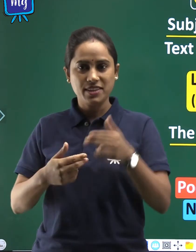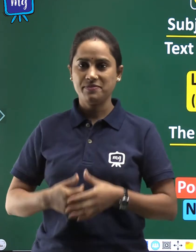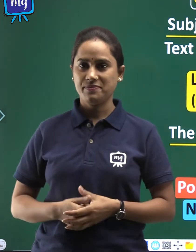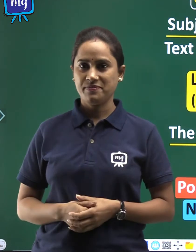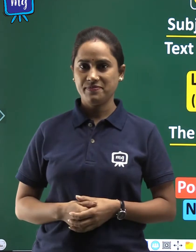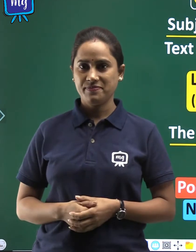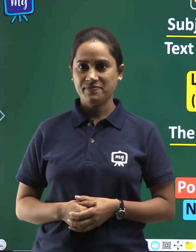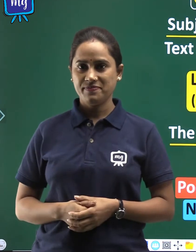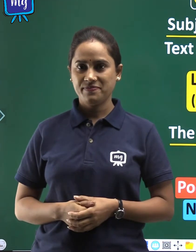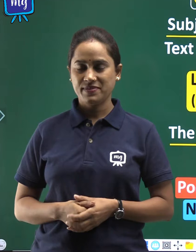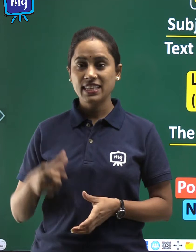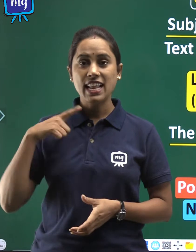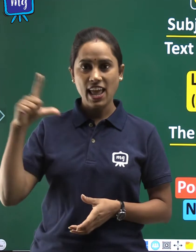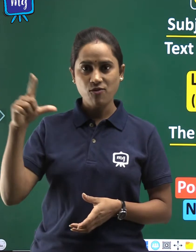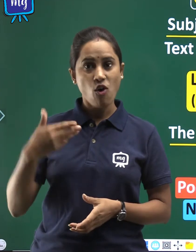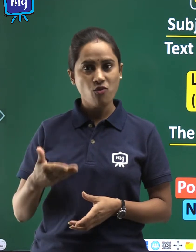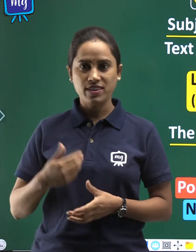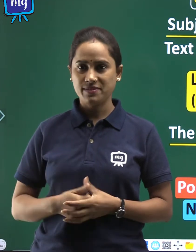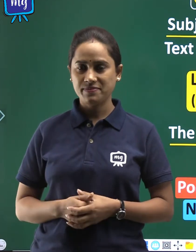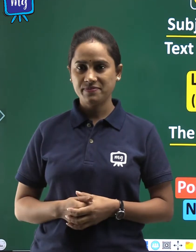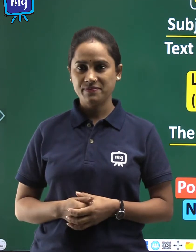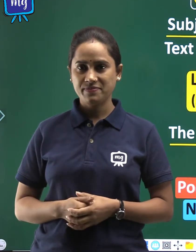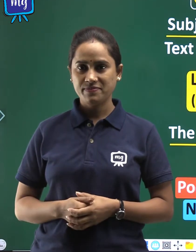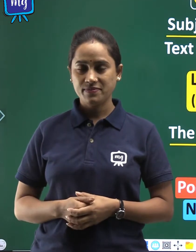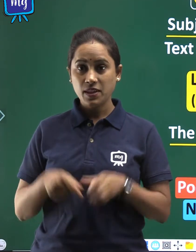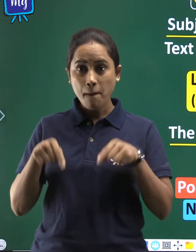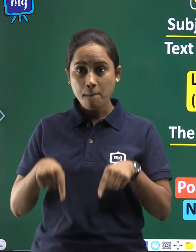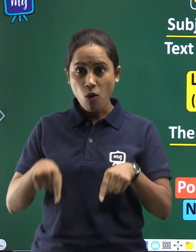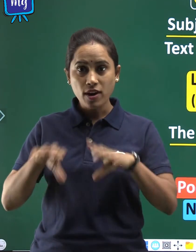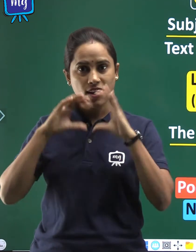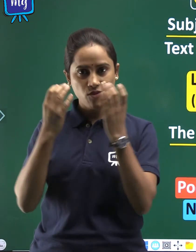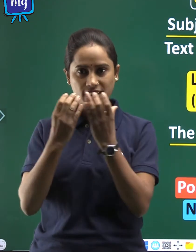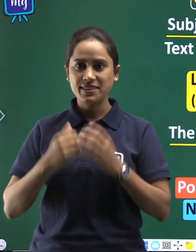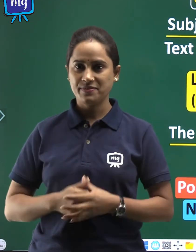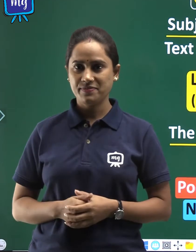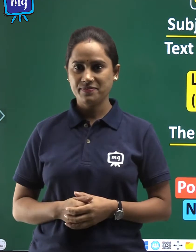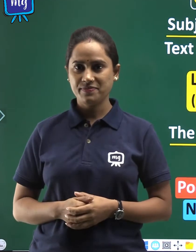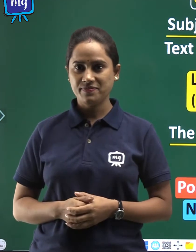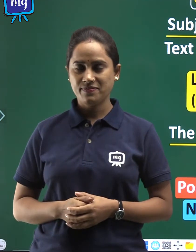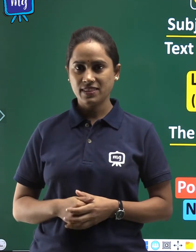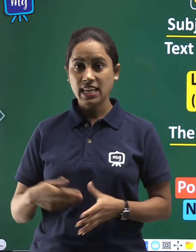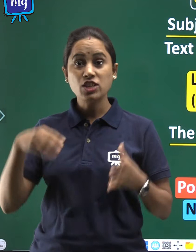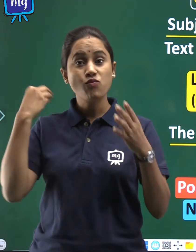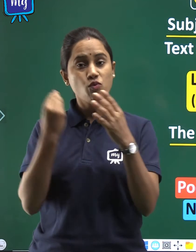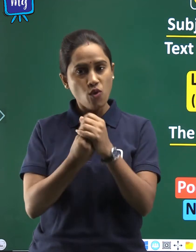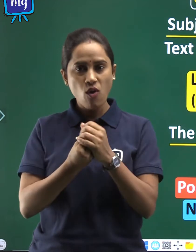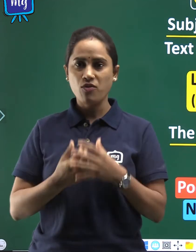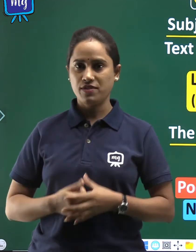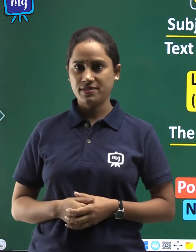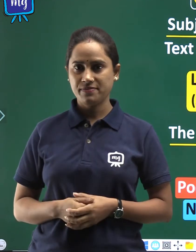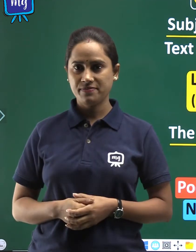The life of modern world is full of